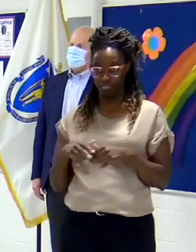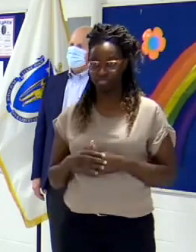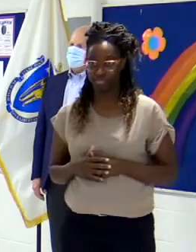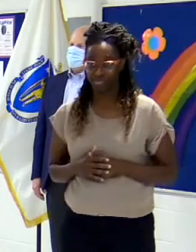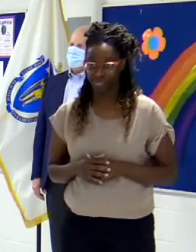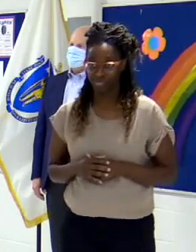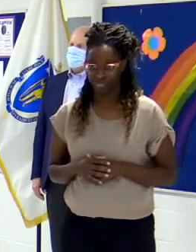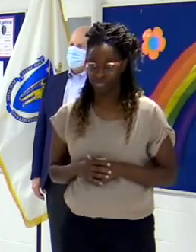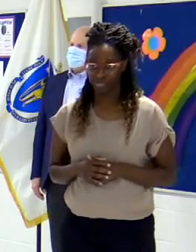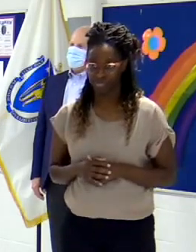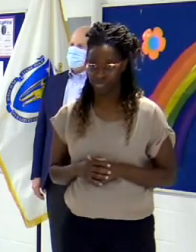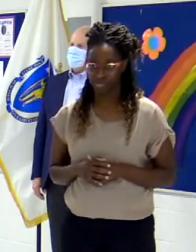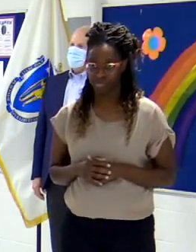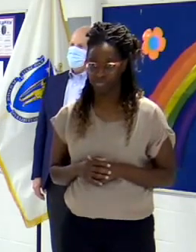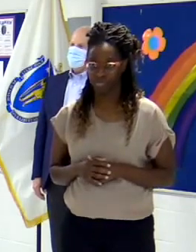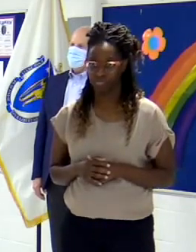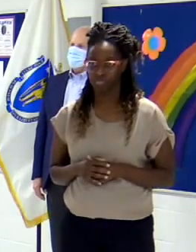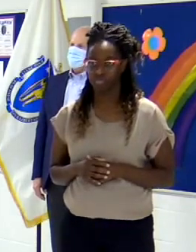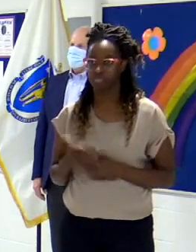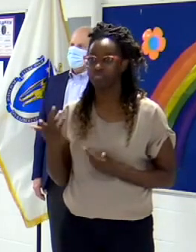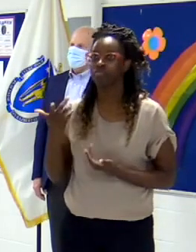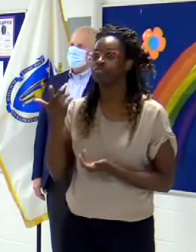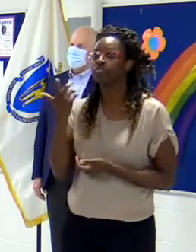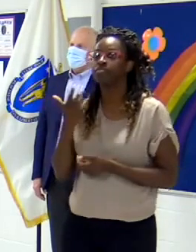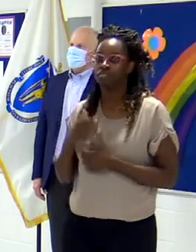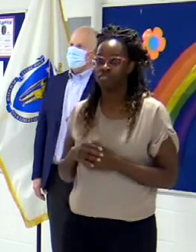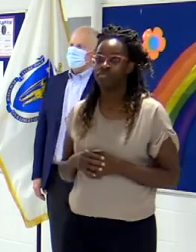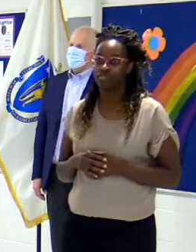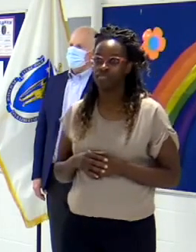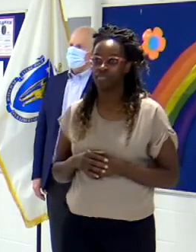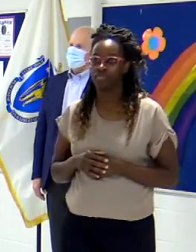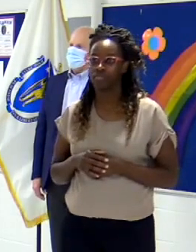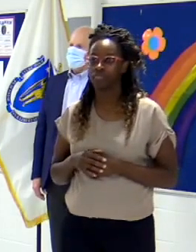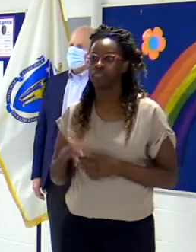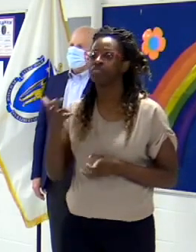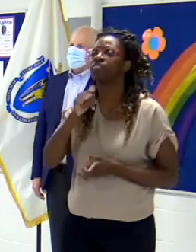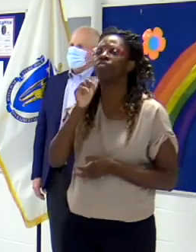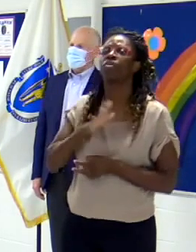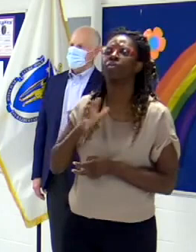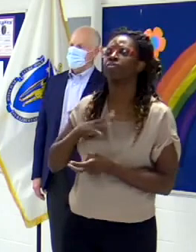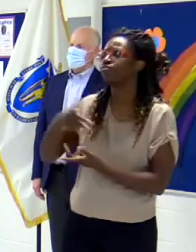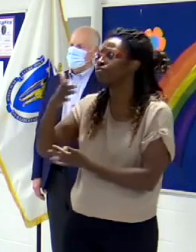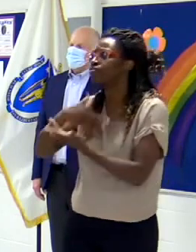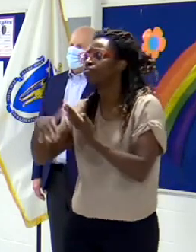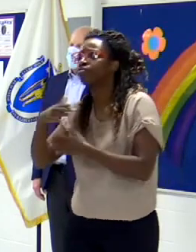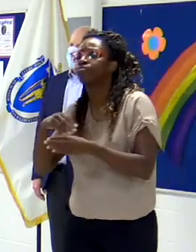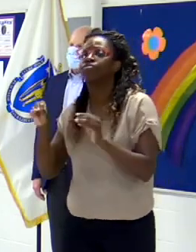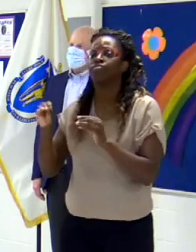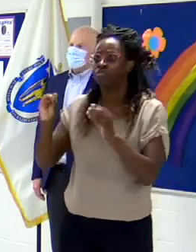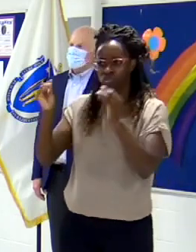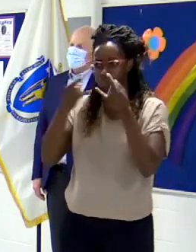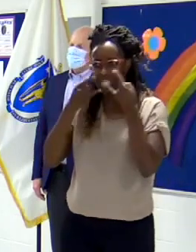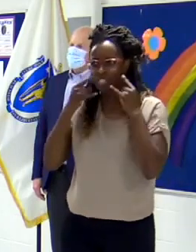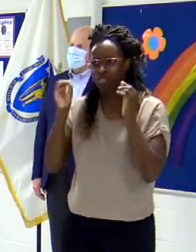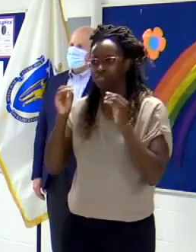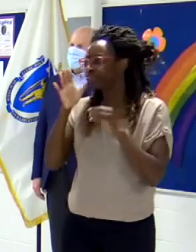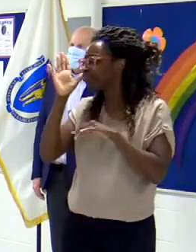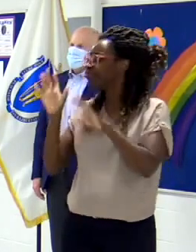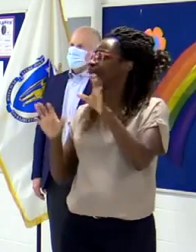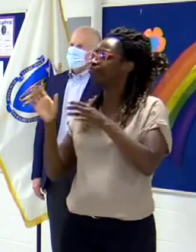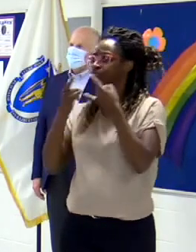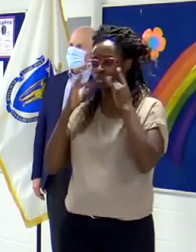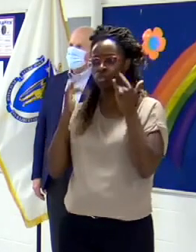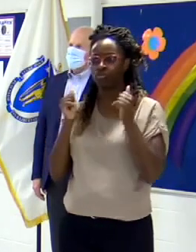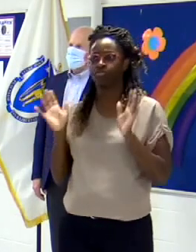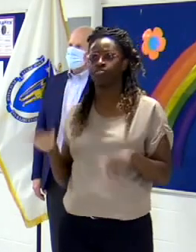of informal, no mask, no distance socialization that went on between the kids and the adults. And that is where the vast majority